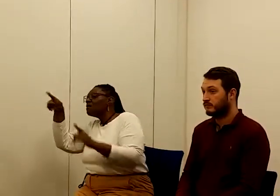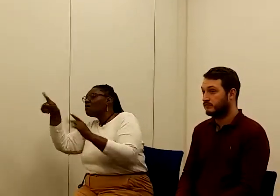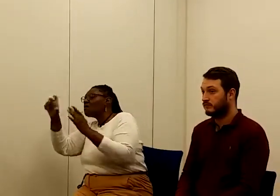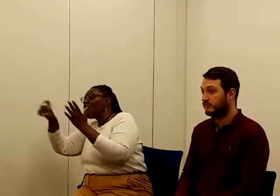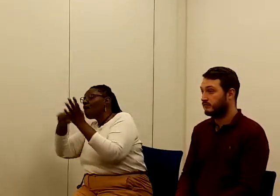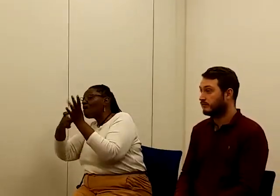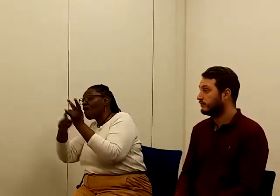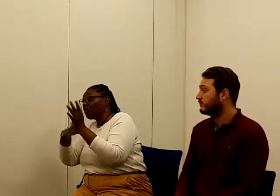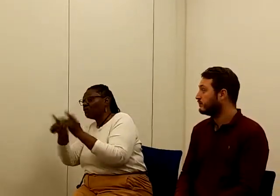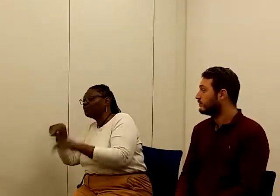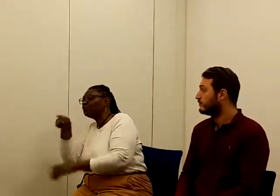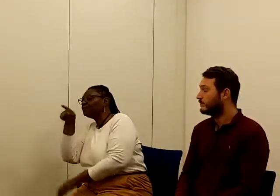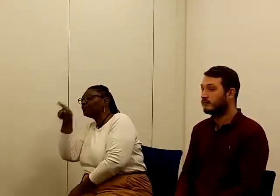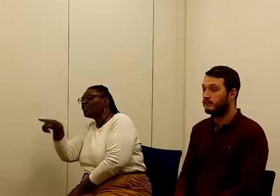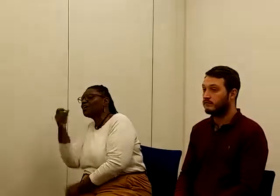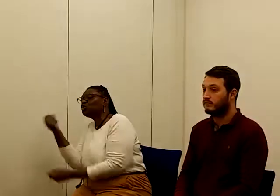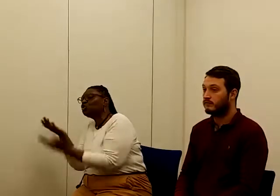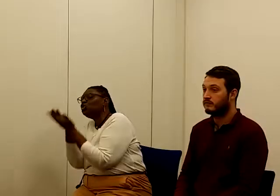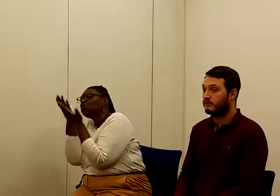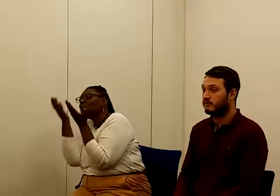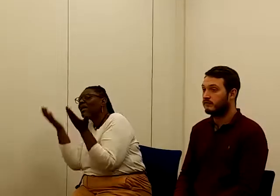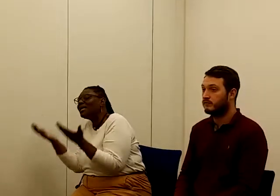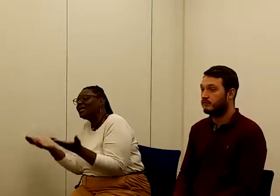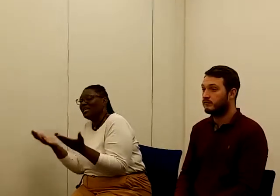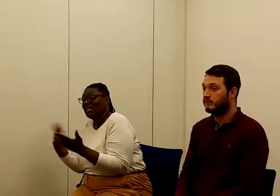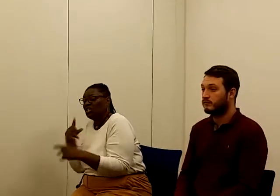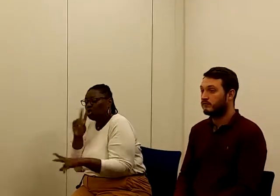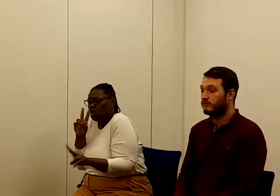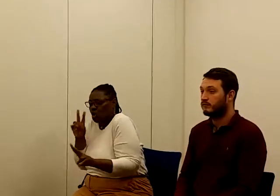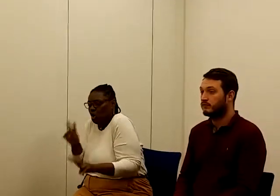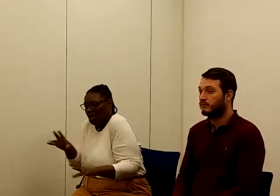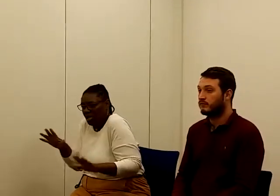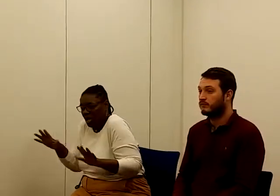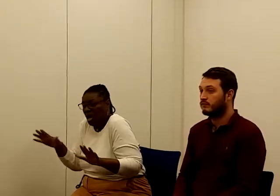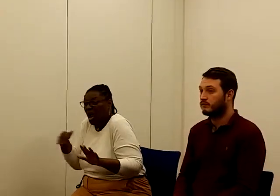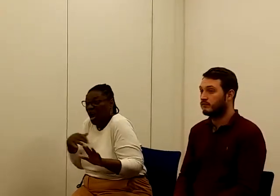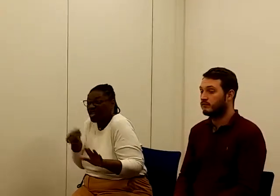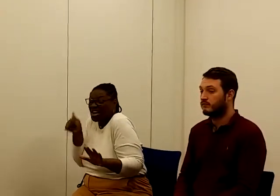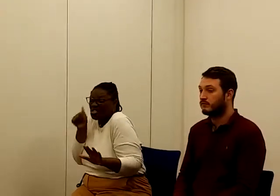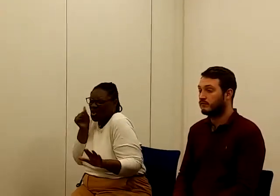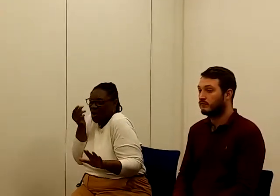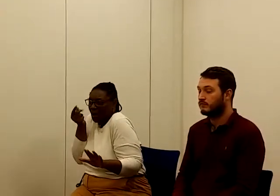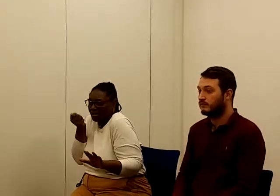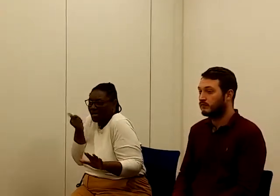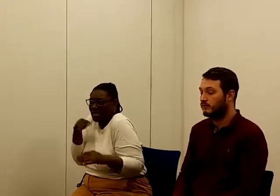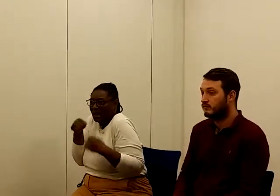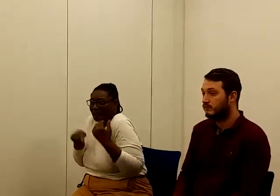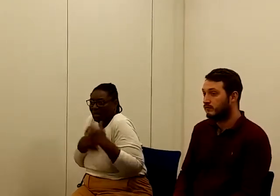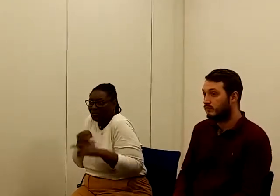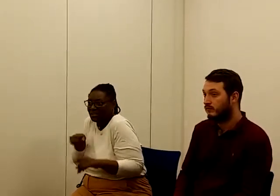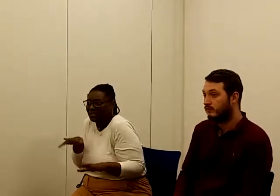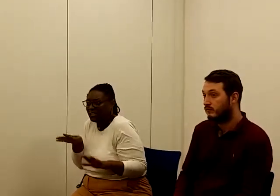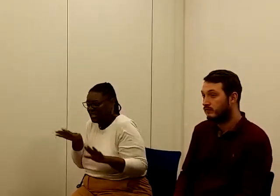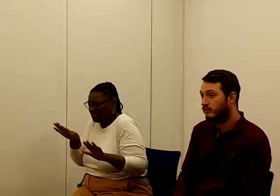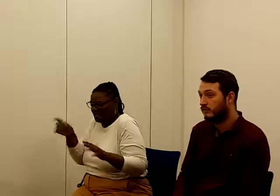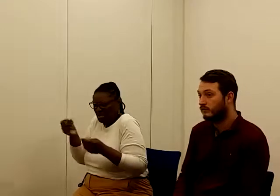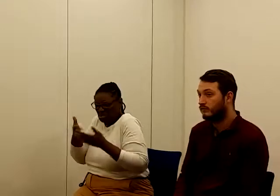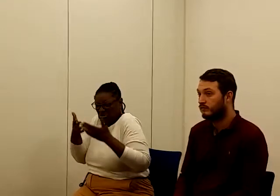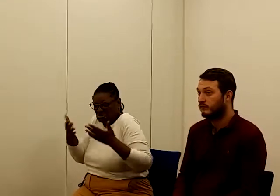fighting it, there's too many, even looking at it, and I knew a bit about it, there's too many closed